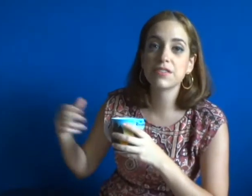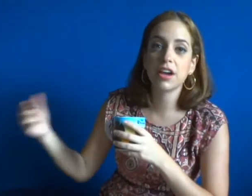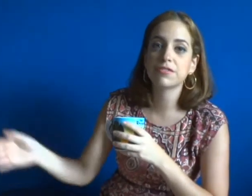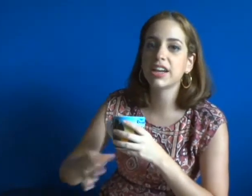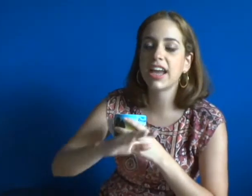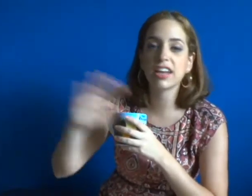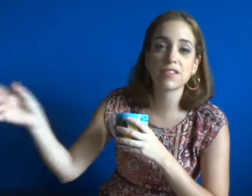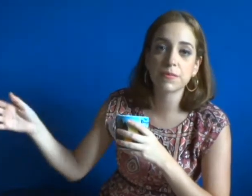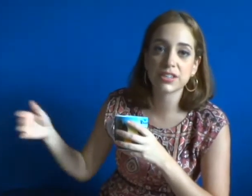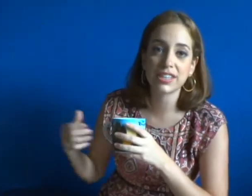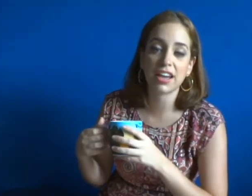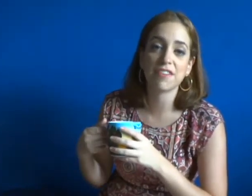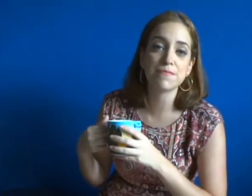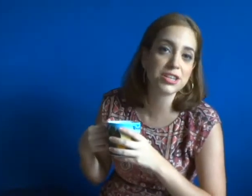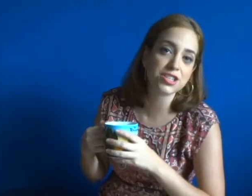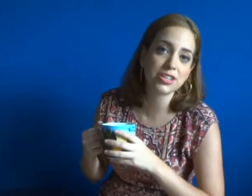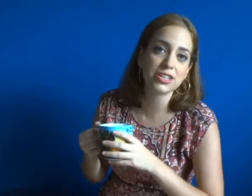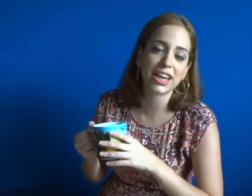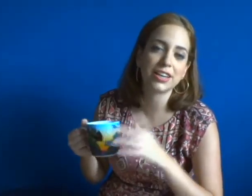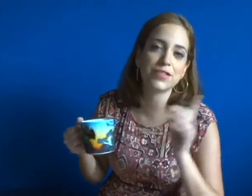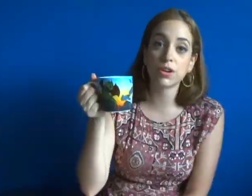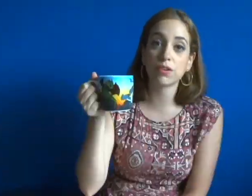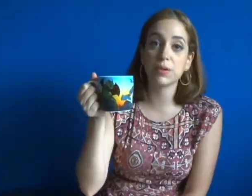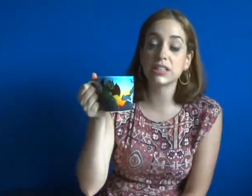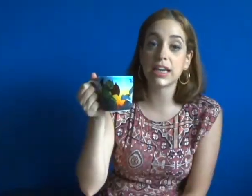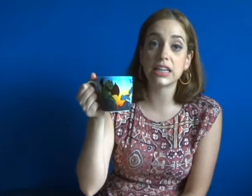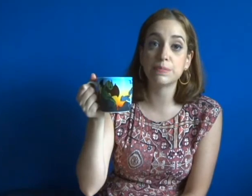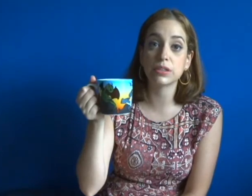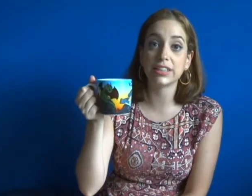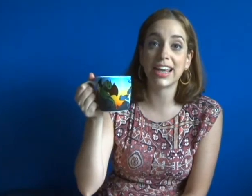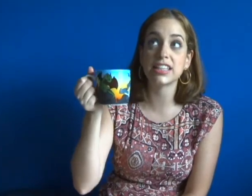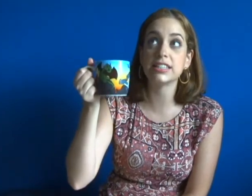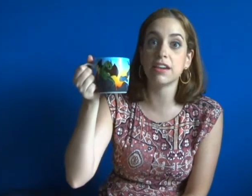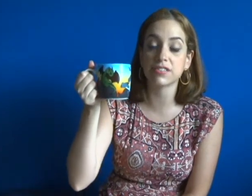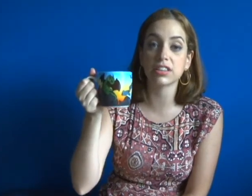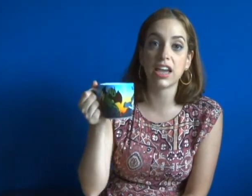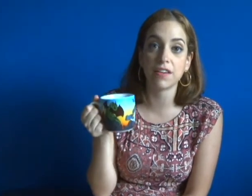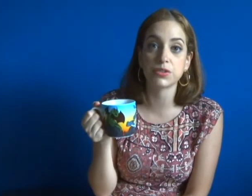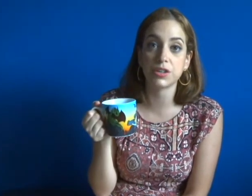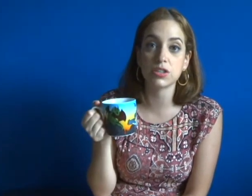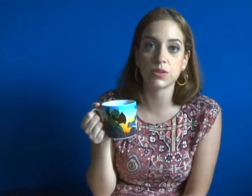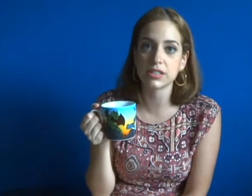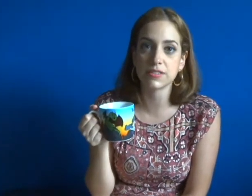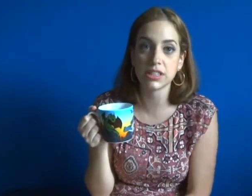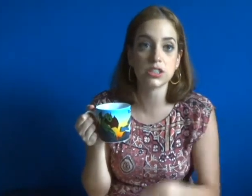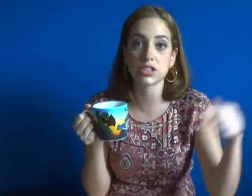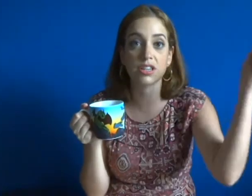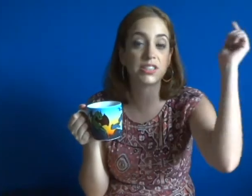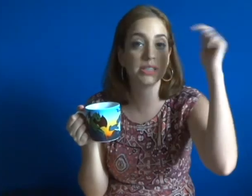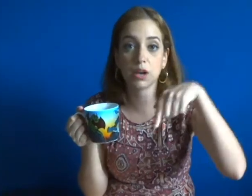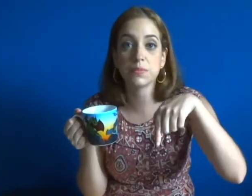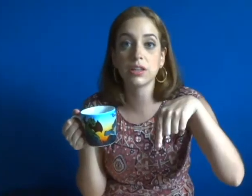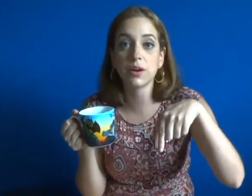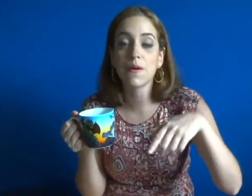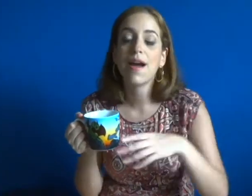comments if you have read any of the books that I have mentioned, and if you want to recommend any book that I definitely have to read in 2017, just leave it down below.